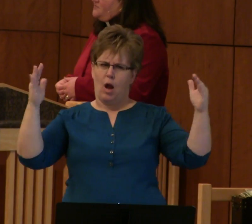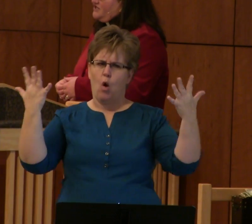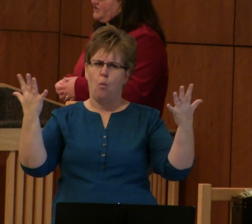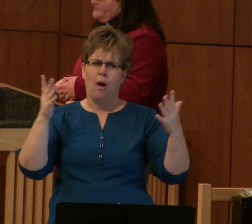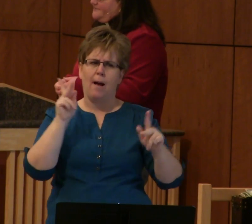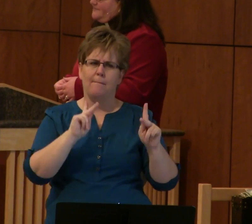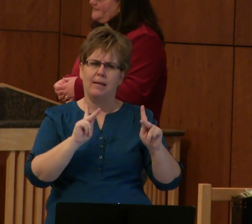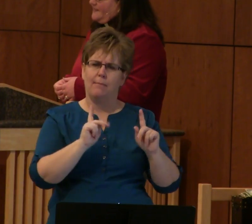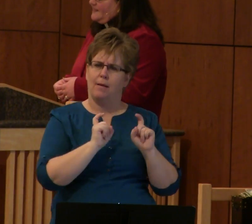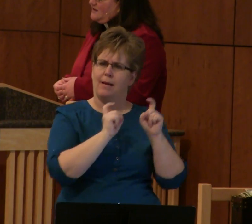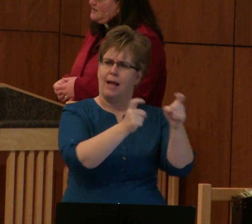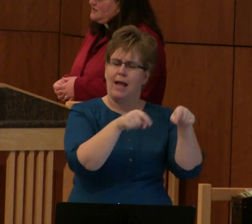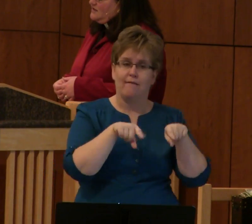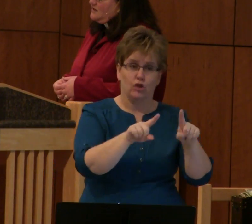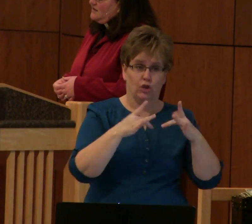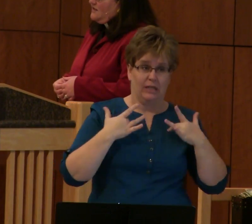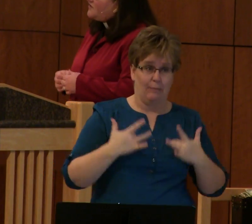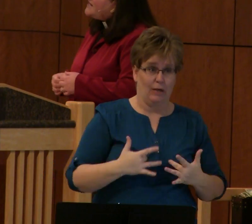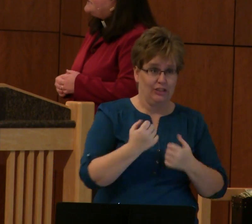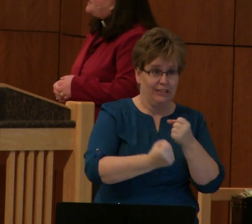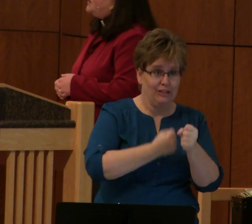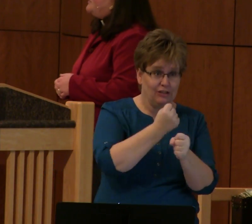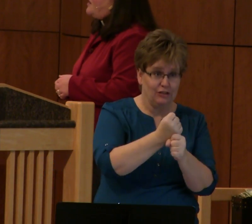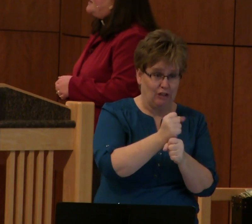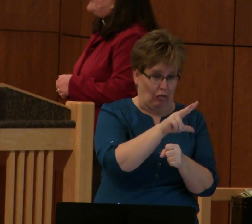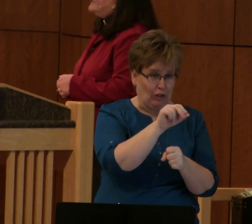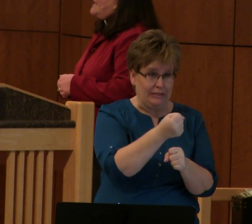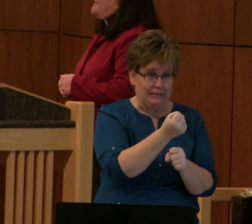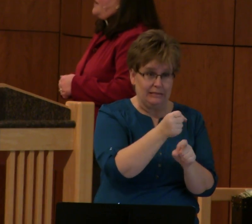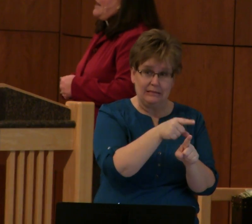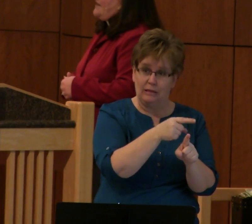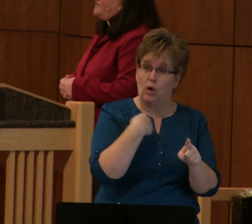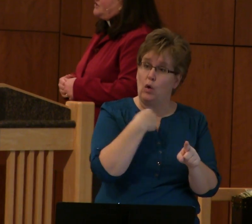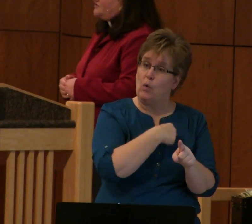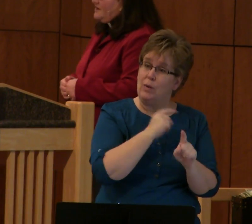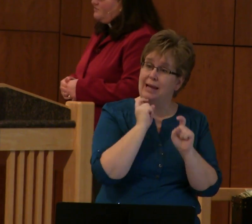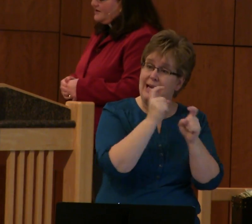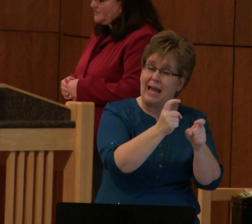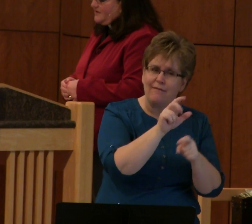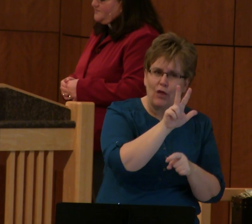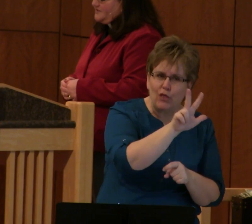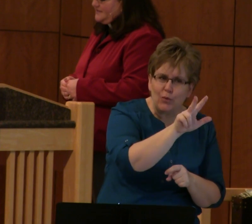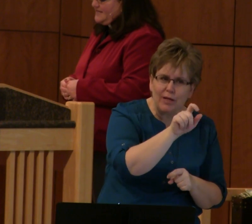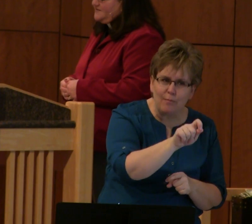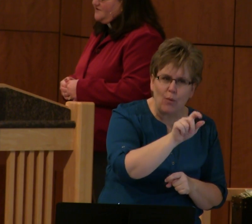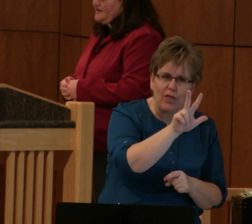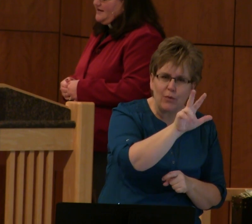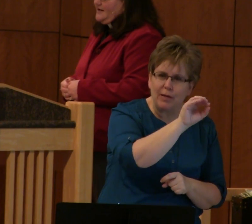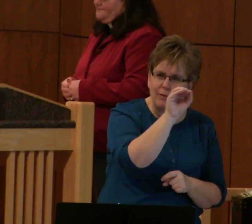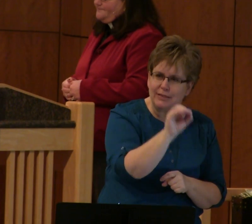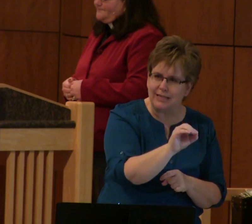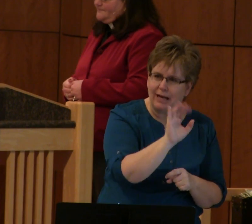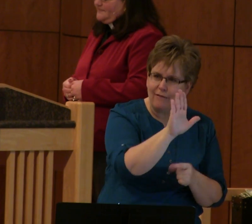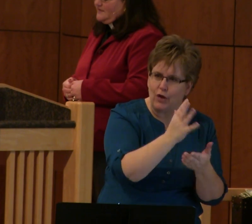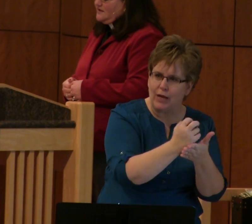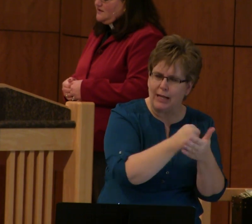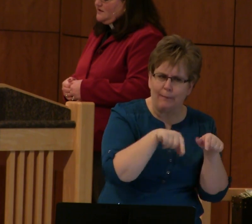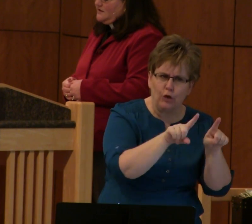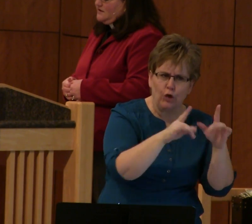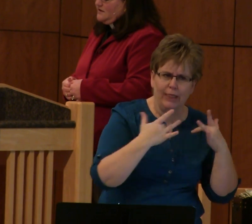during the Great Depression. In the Great Depression, Protestants gave, on average, 3.3% of their income.